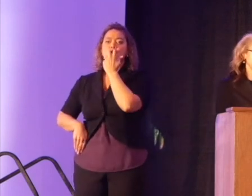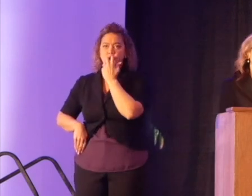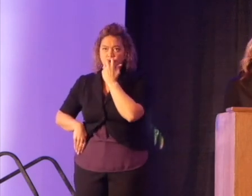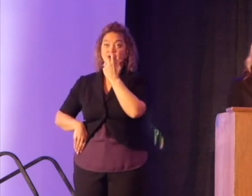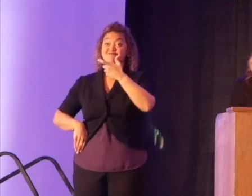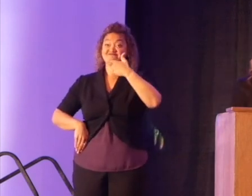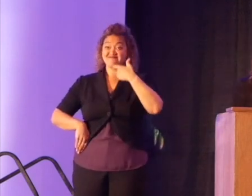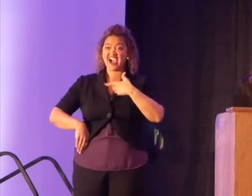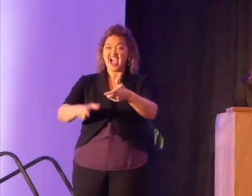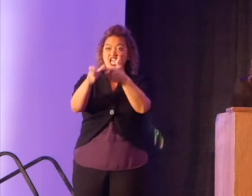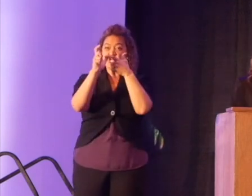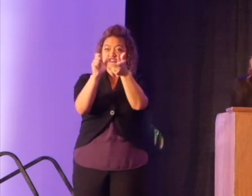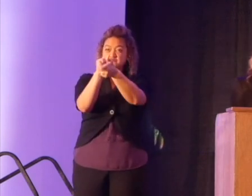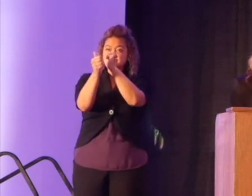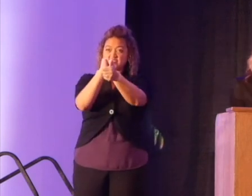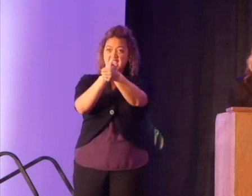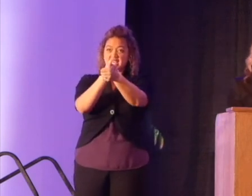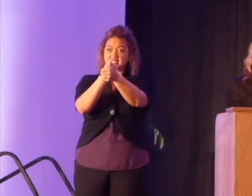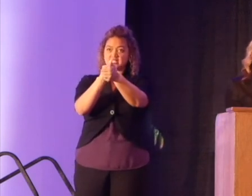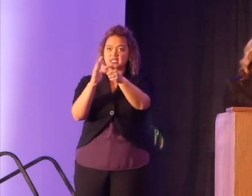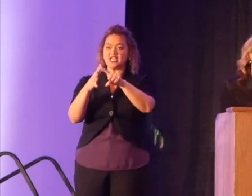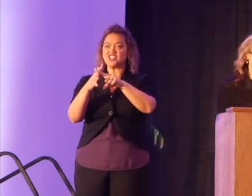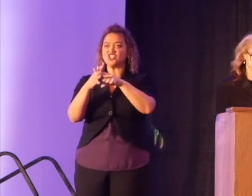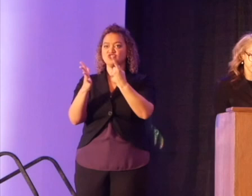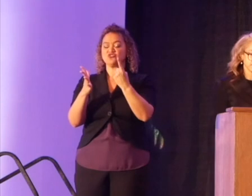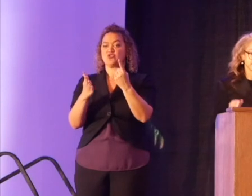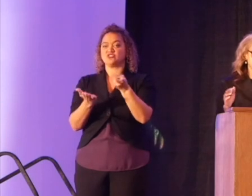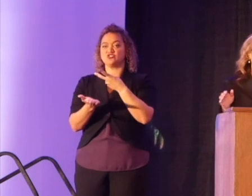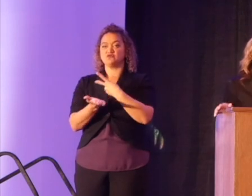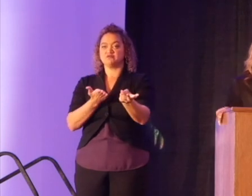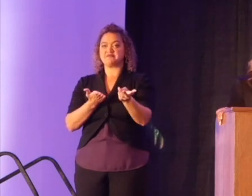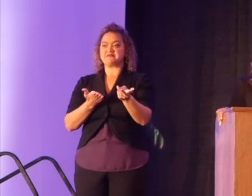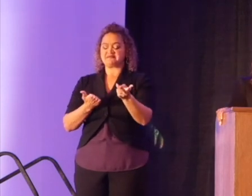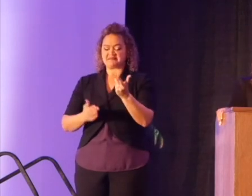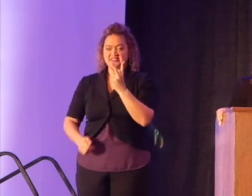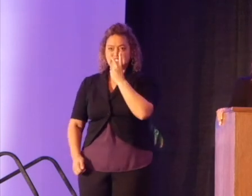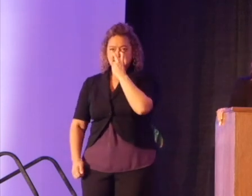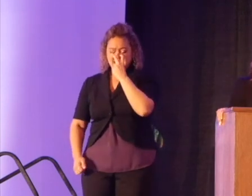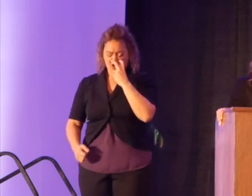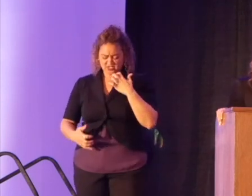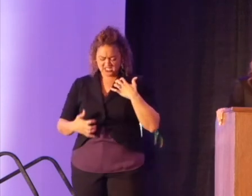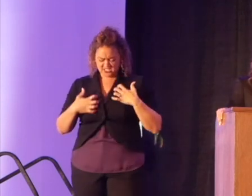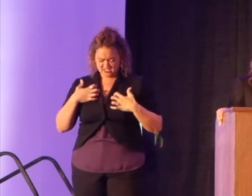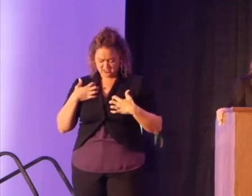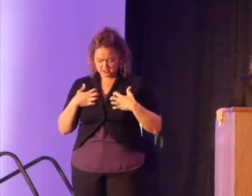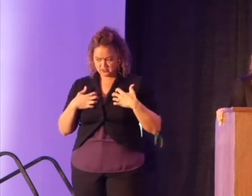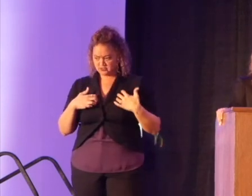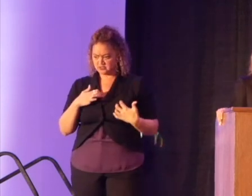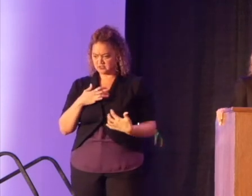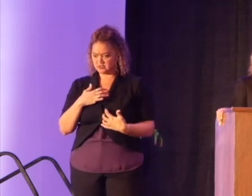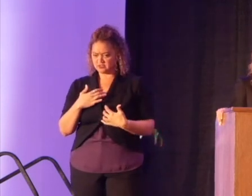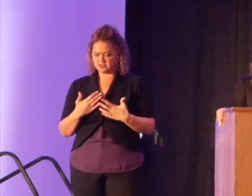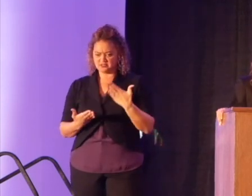I ran, and I started to lose. Doubt began to creep in that perhaps I was not as